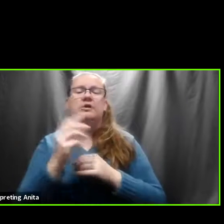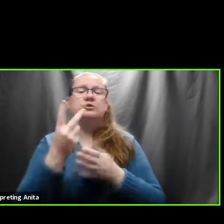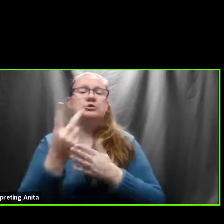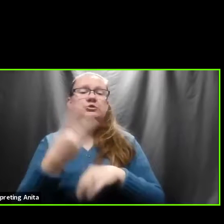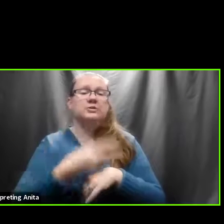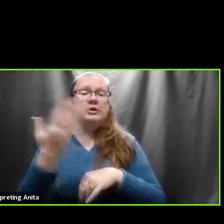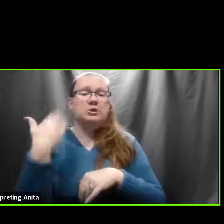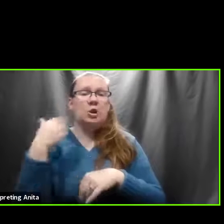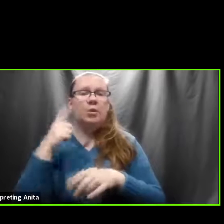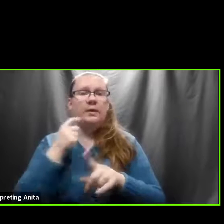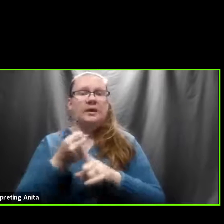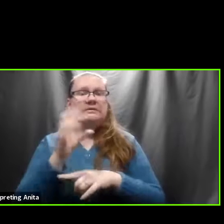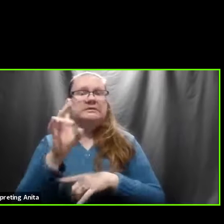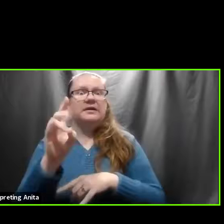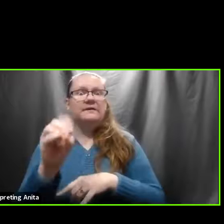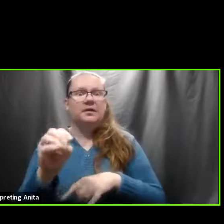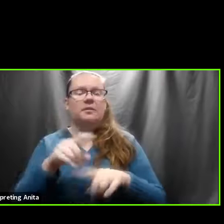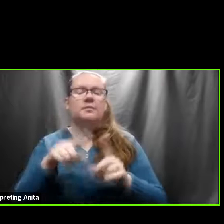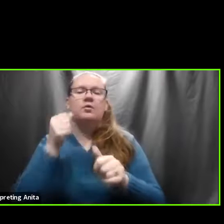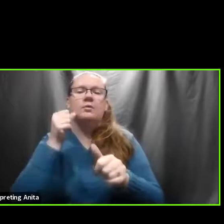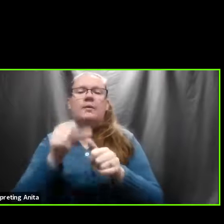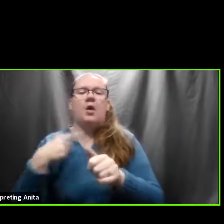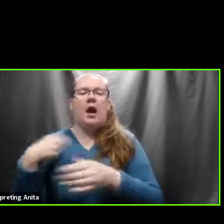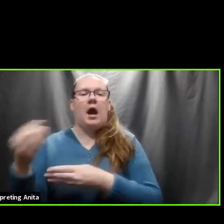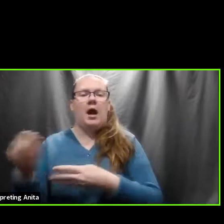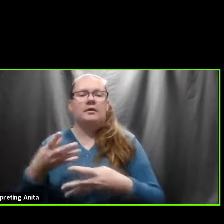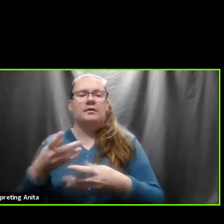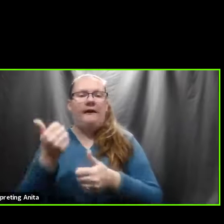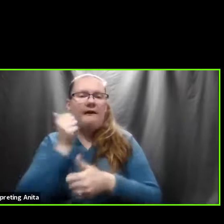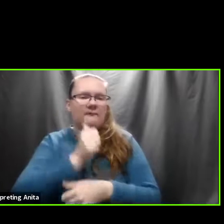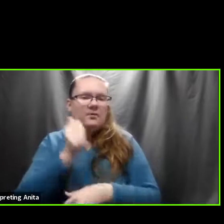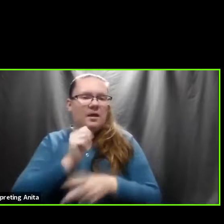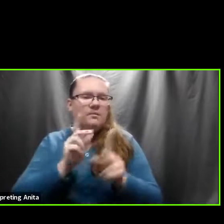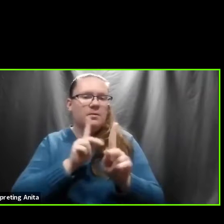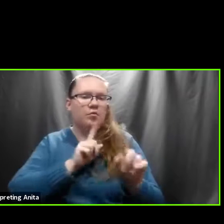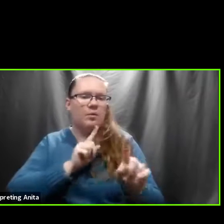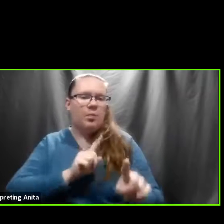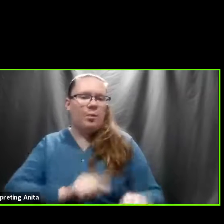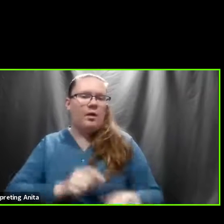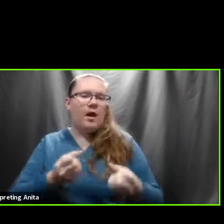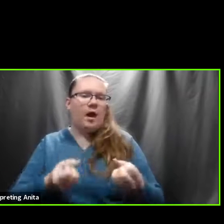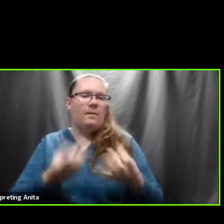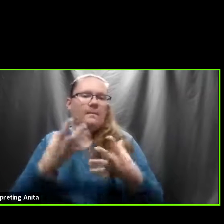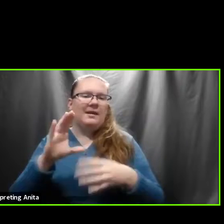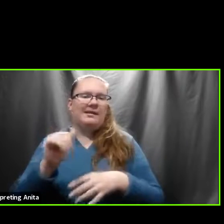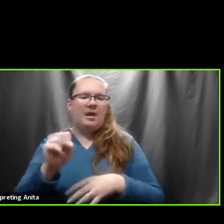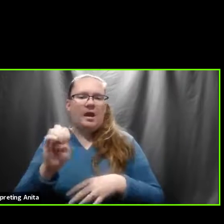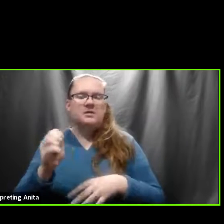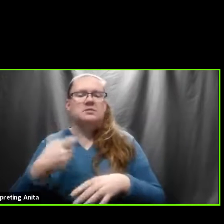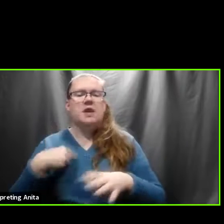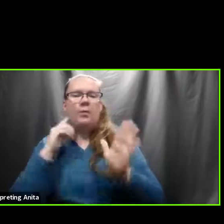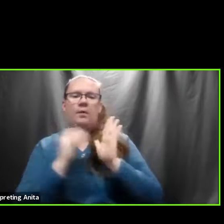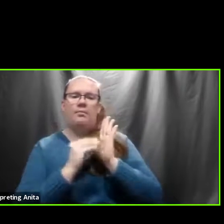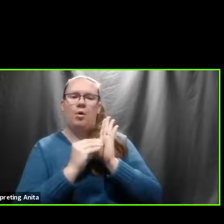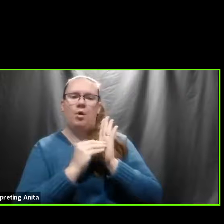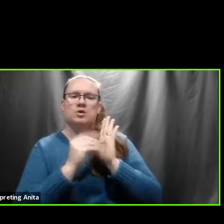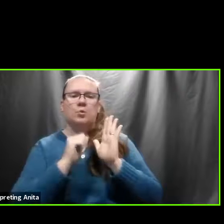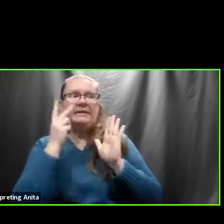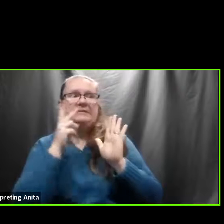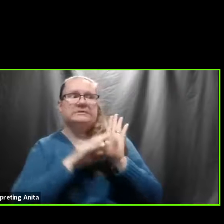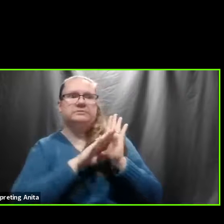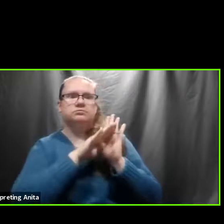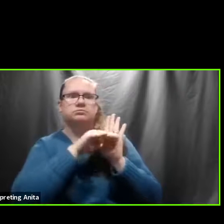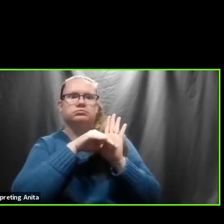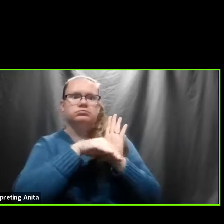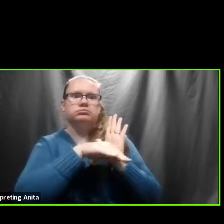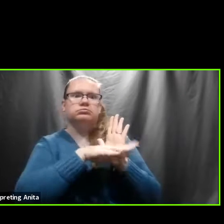70. And remember, I get cases in every day. And we graph those so we can kind of tell how that is actually the trend